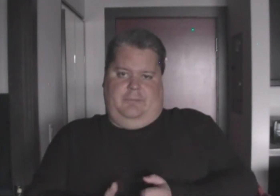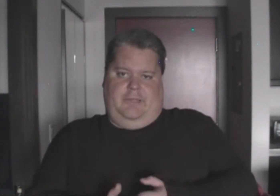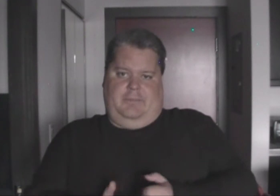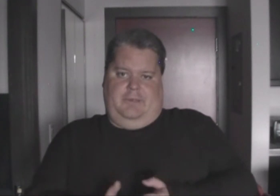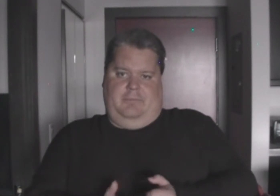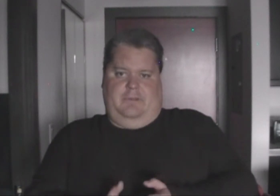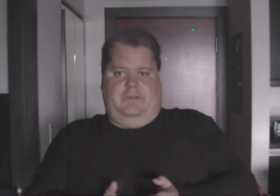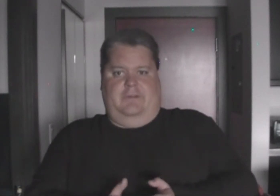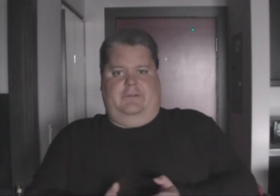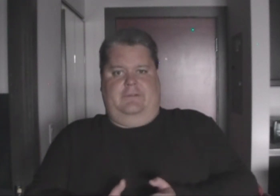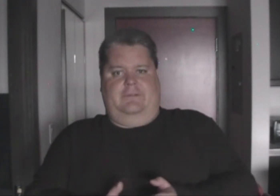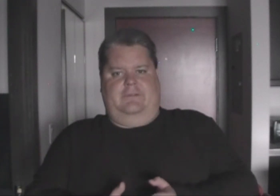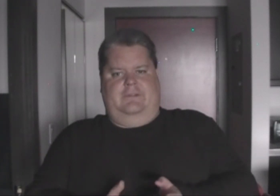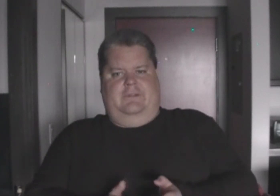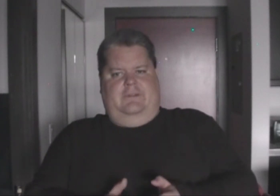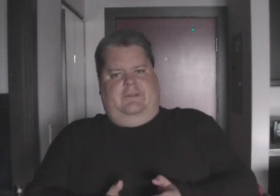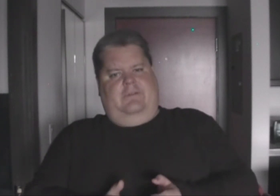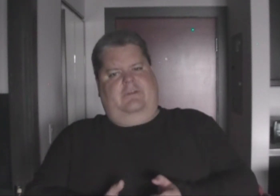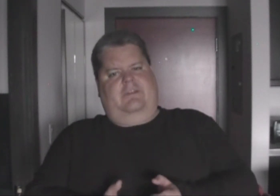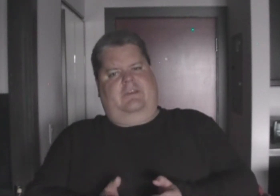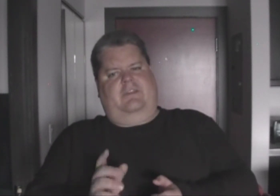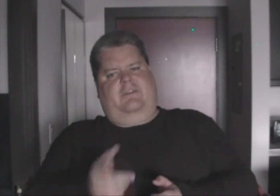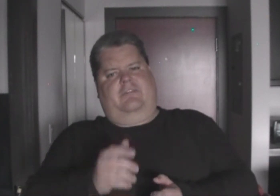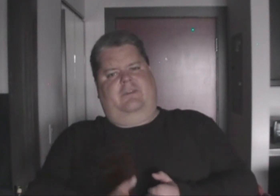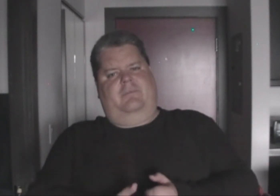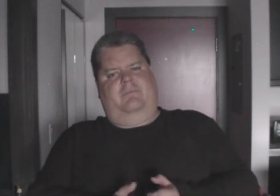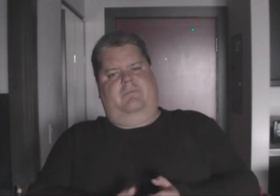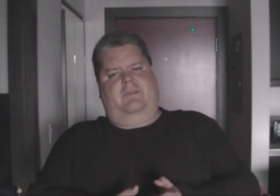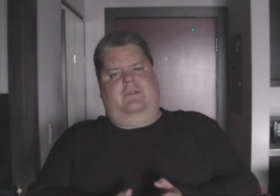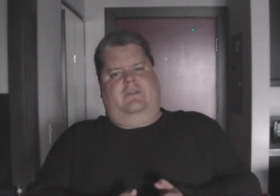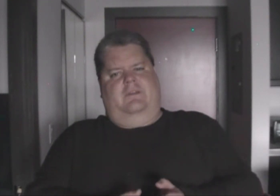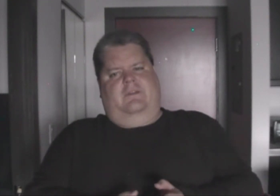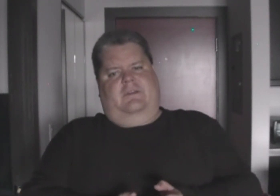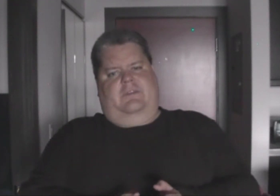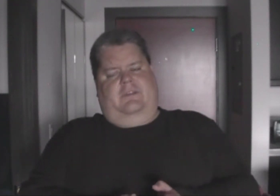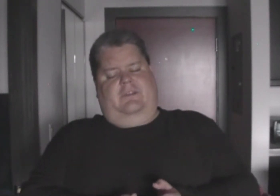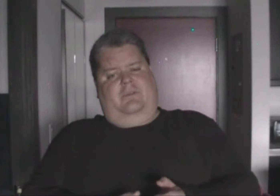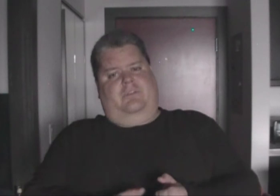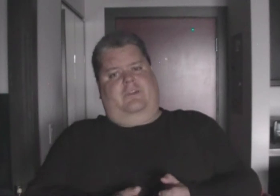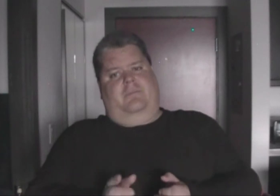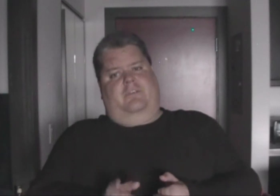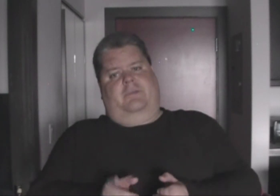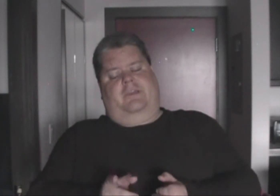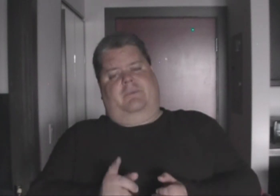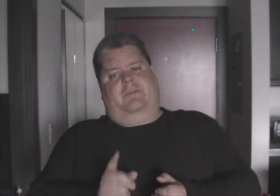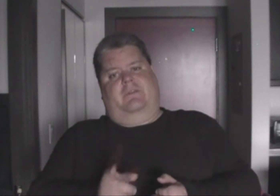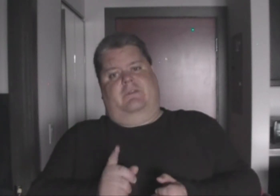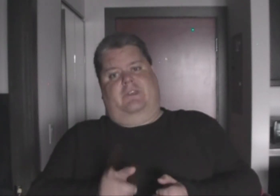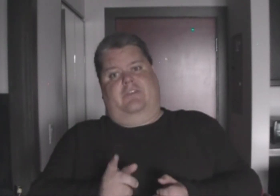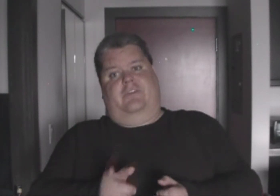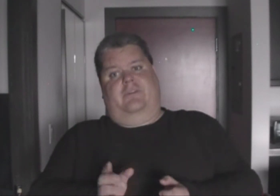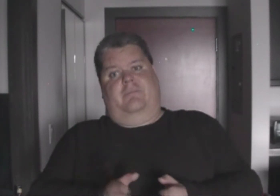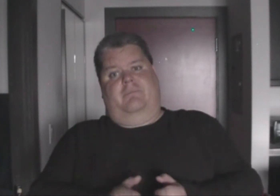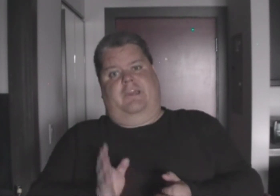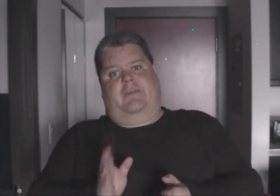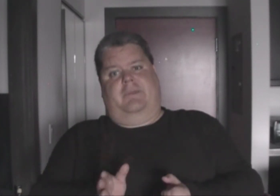Pac-Man, but, uh, I know, I think, I think I find, I think I always find Ms. Pac-Man a little easier than Pac-Man.